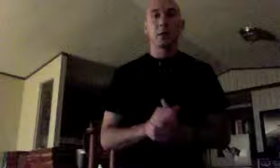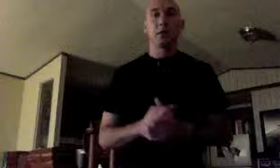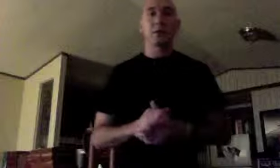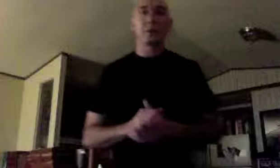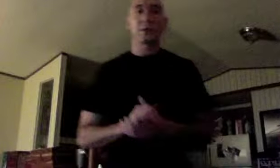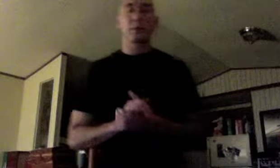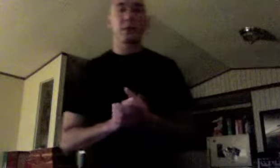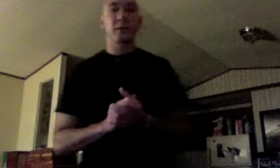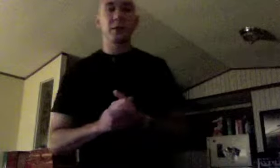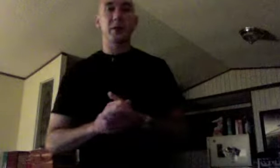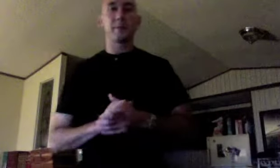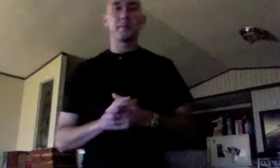This is Christ Has Come.